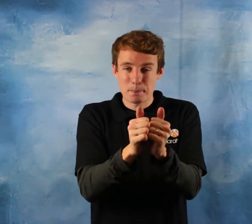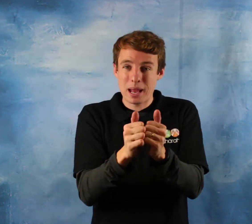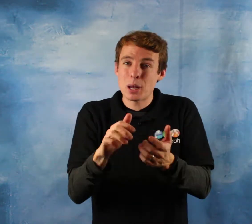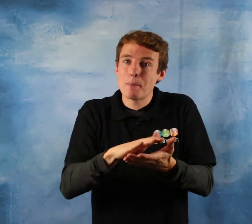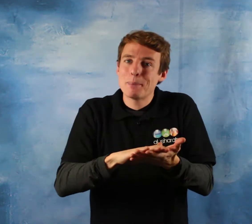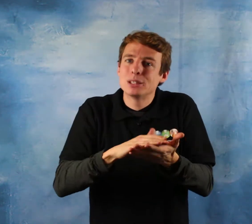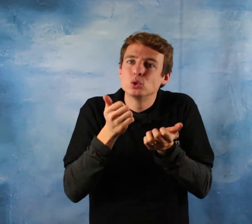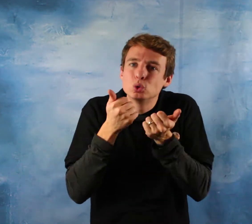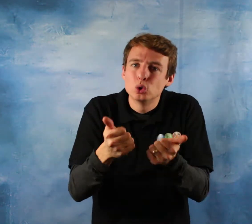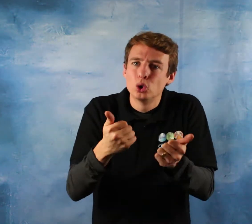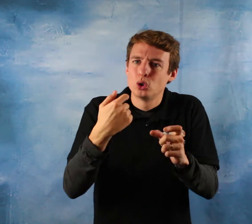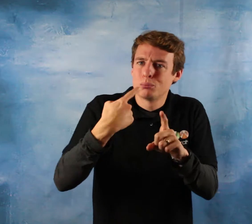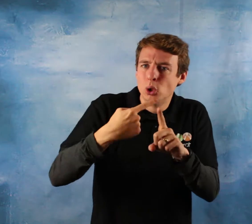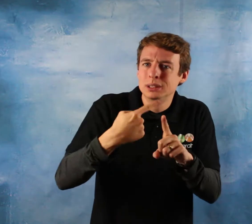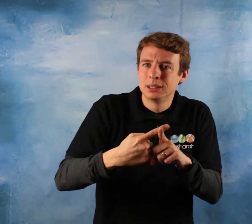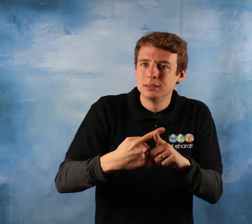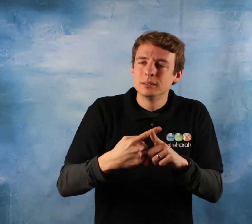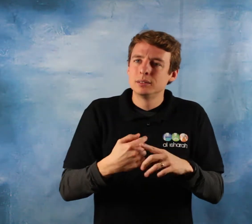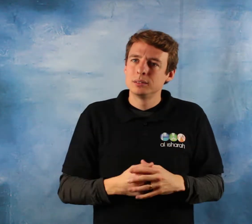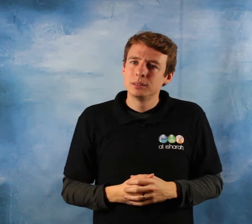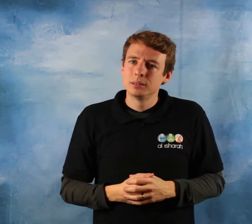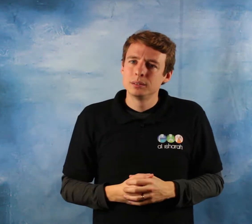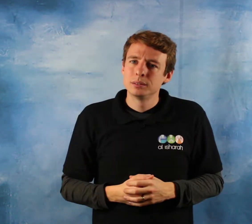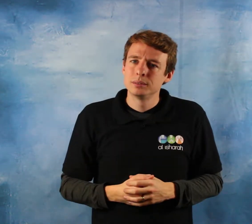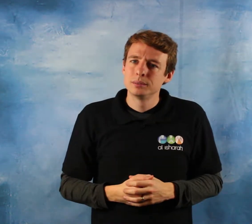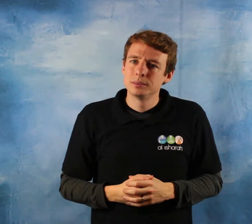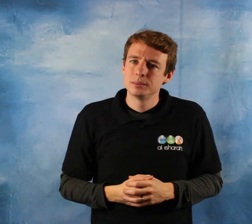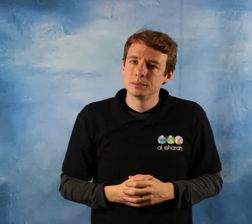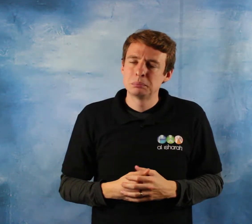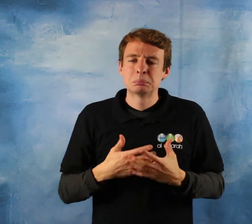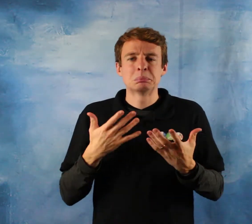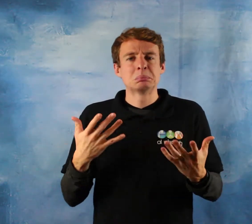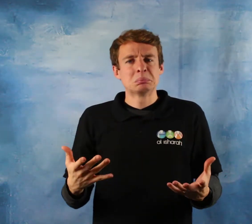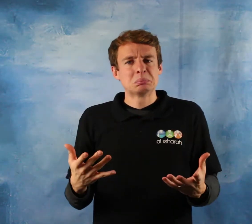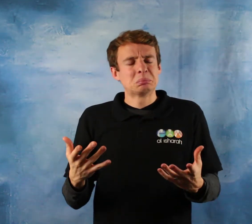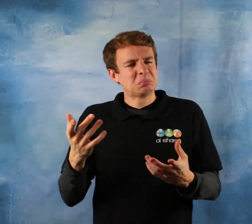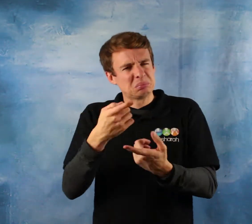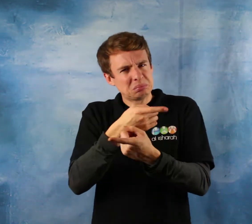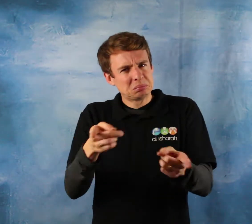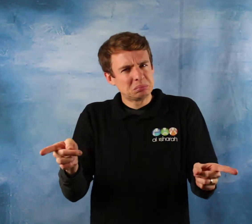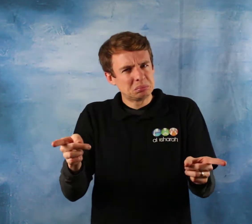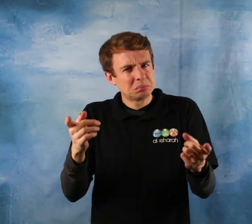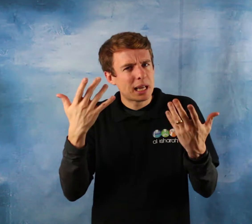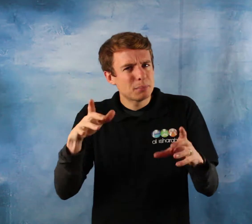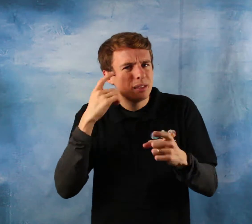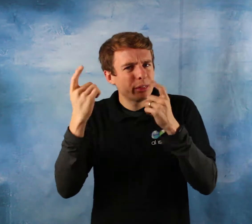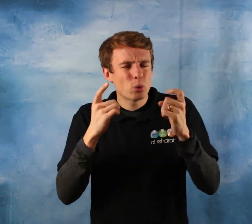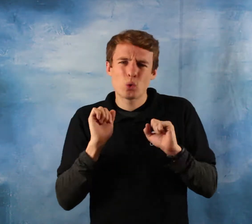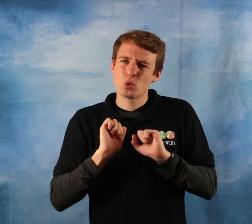as acceptable so is that the nature of our marriage with our women